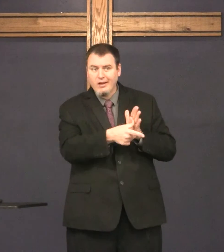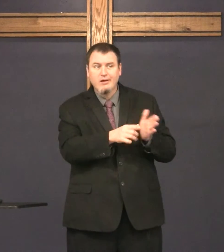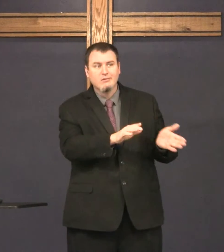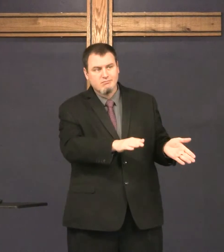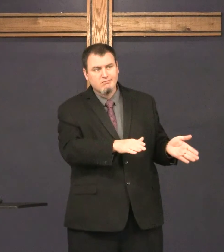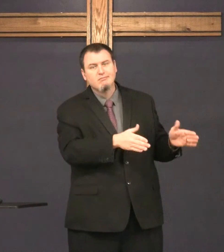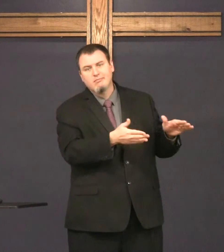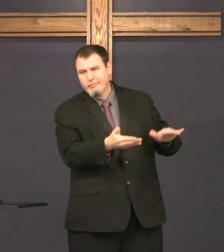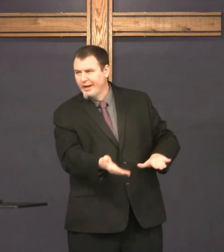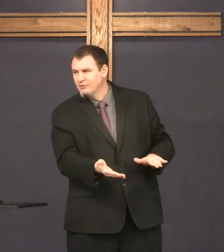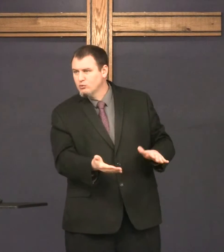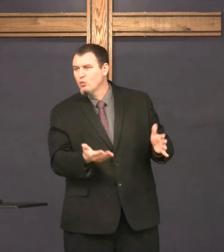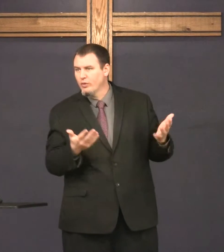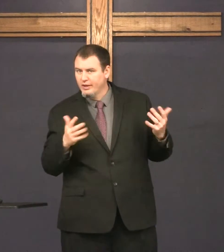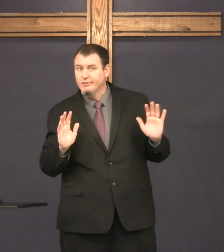And an hour later, he passed away.